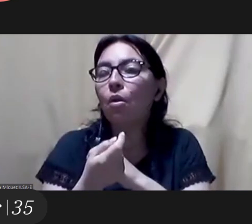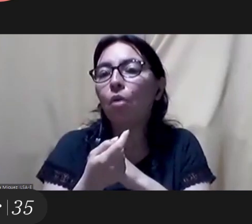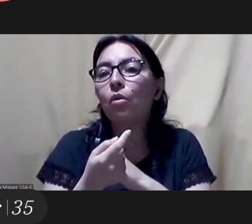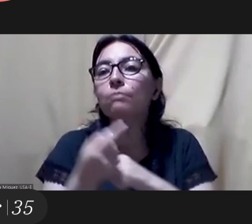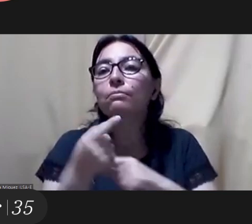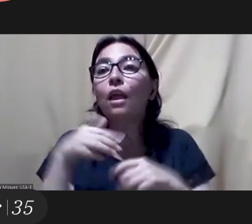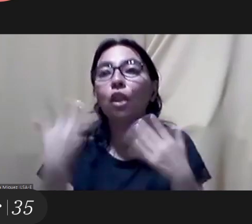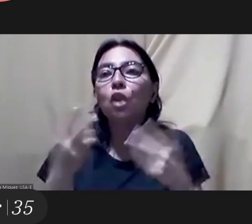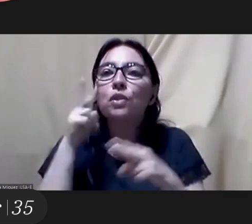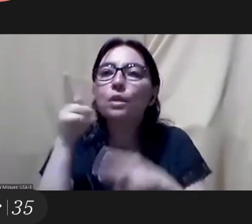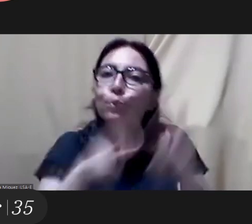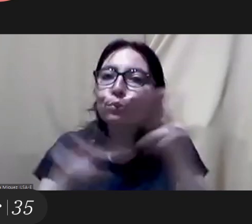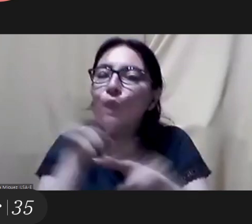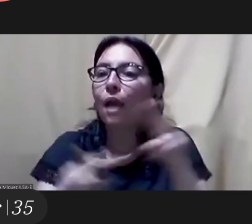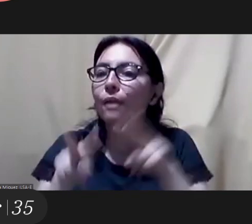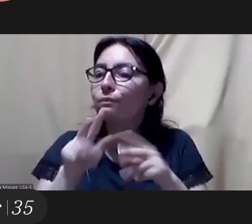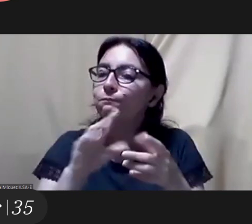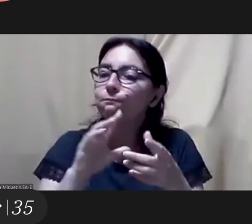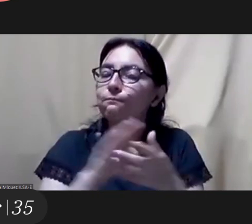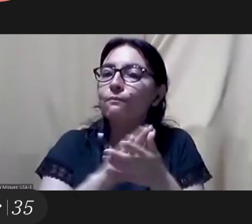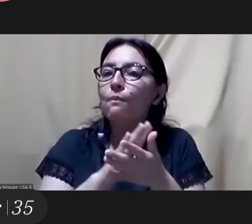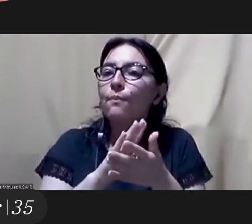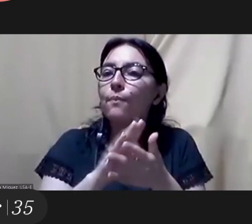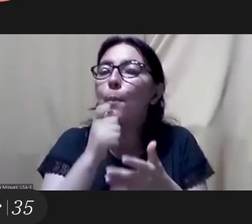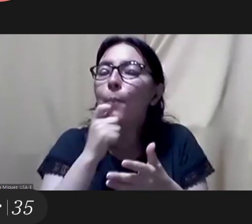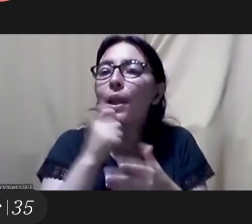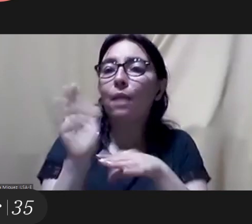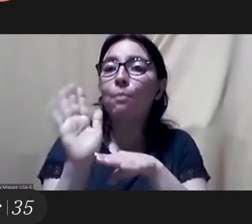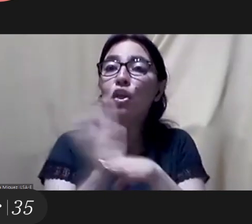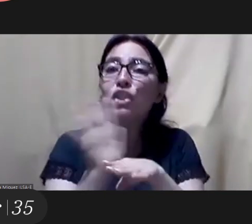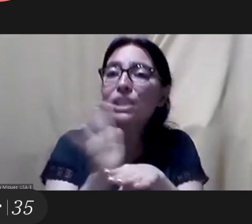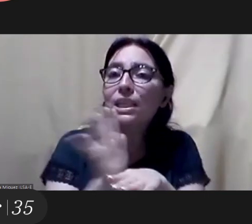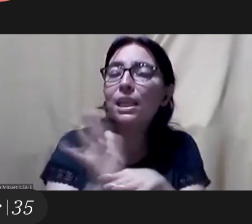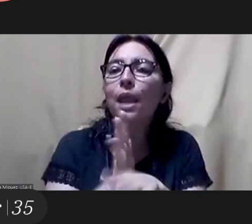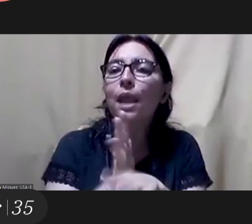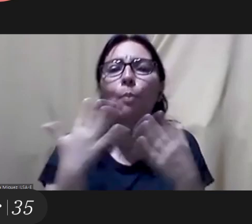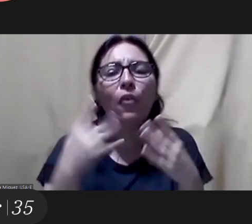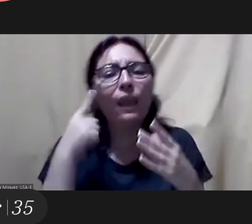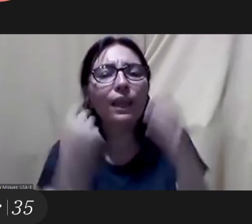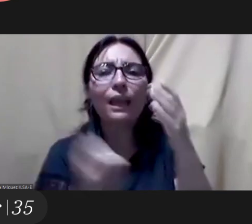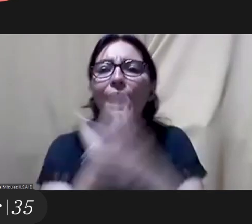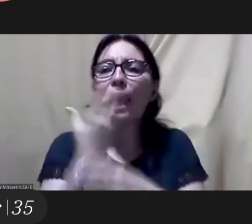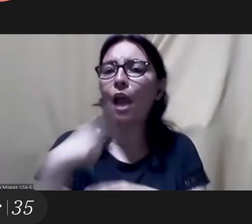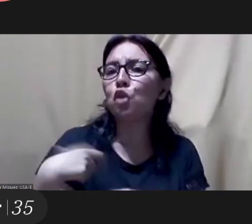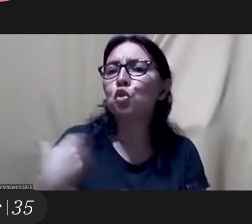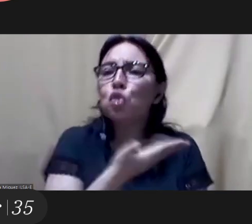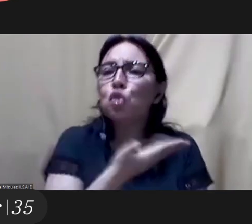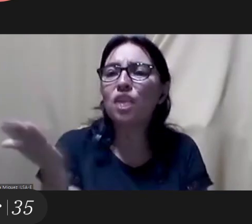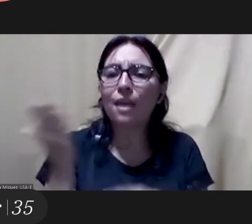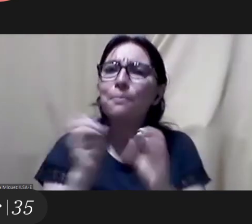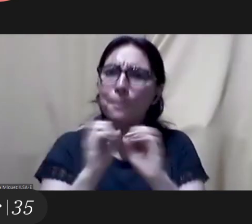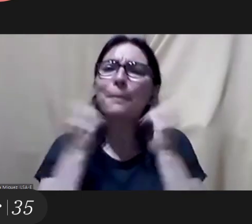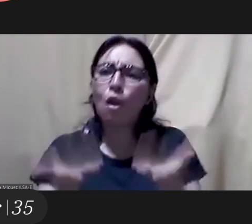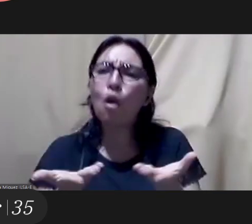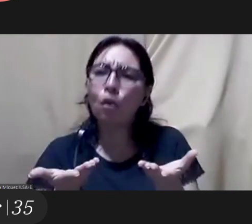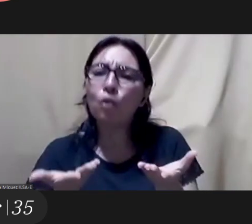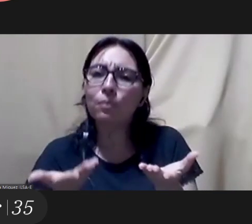light on more ambivalent areas and more rich areas. From the cinema we can develop a